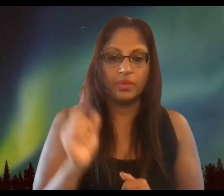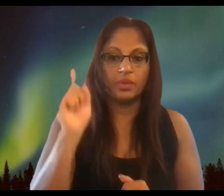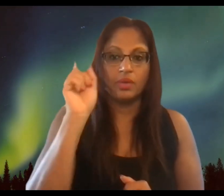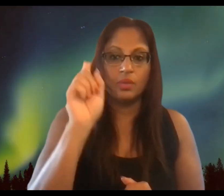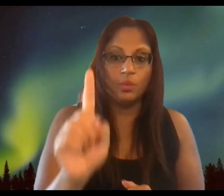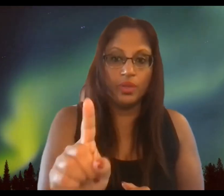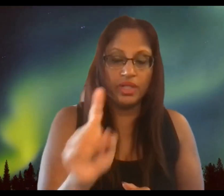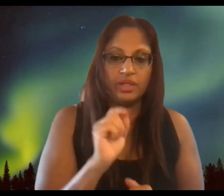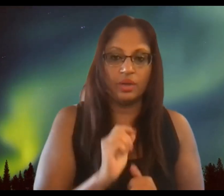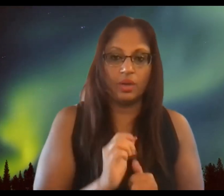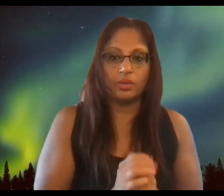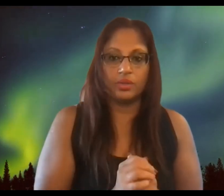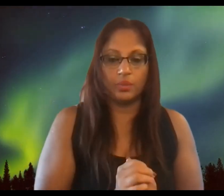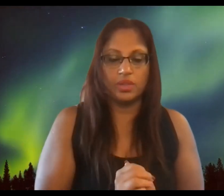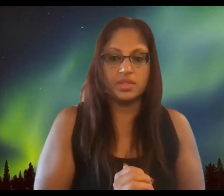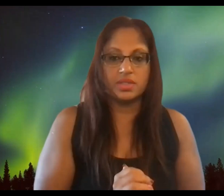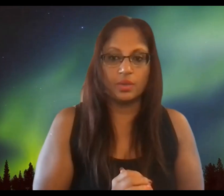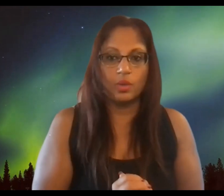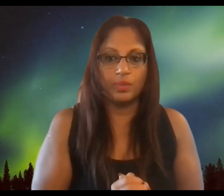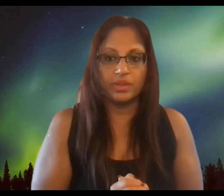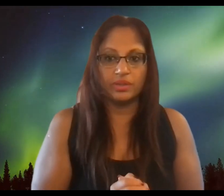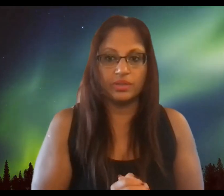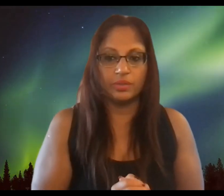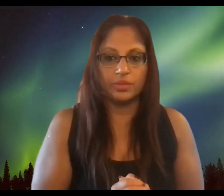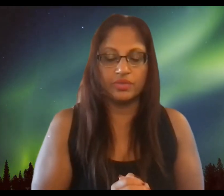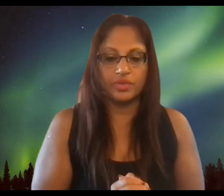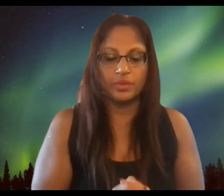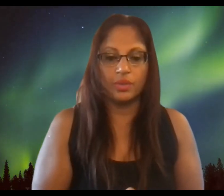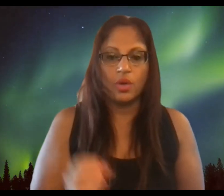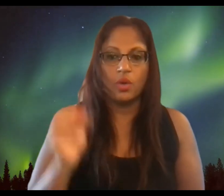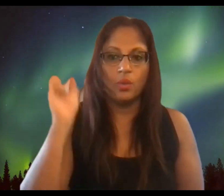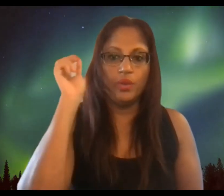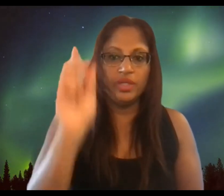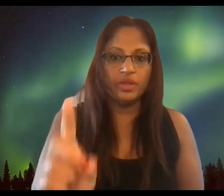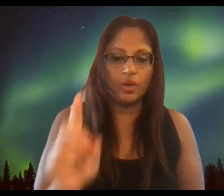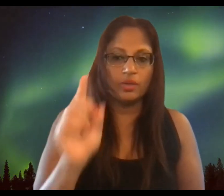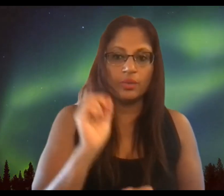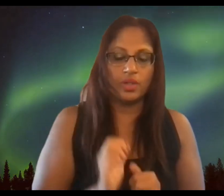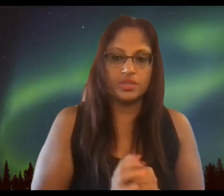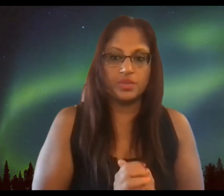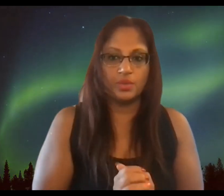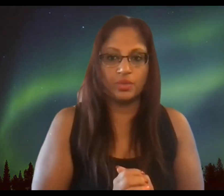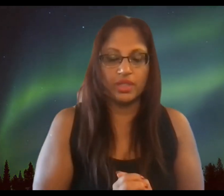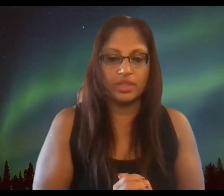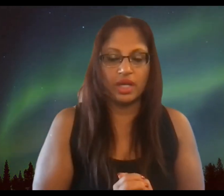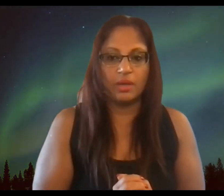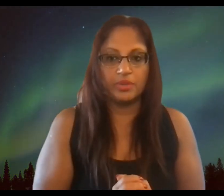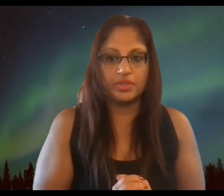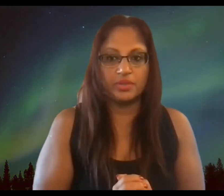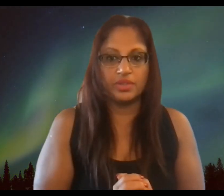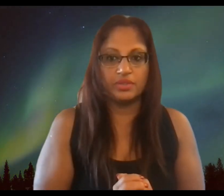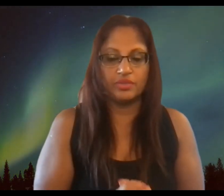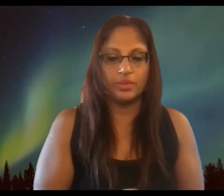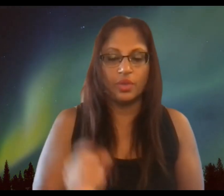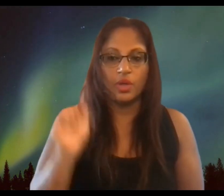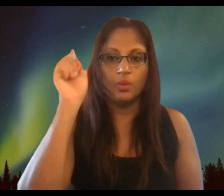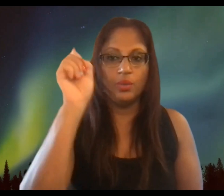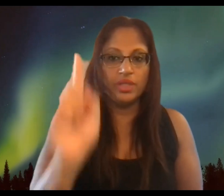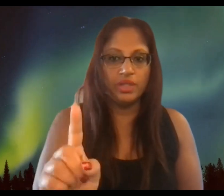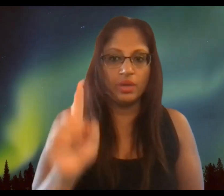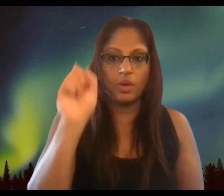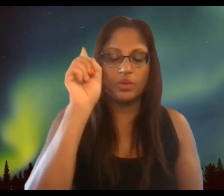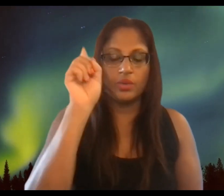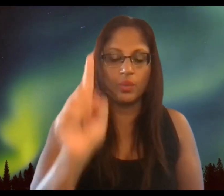we are the ones that are opening the doors for you we are the ones who are creating the opportunities for you